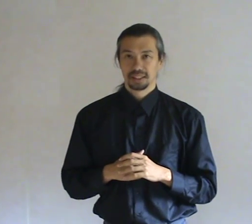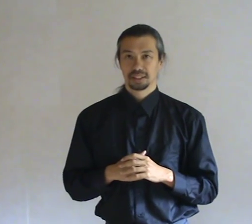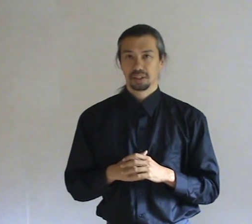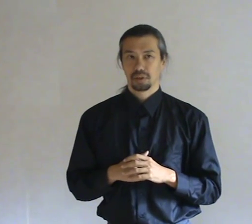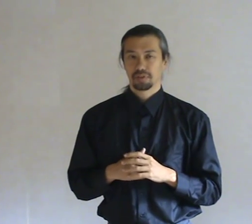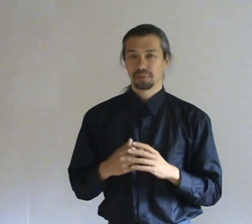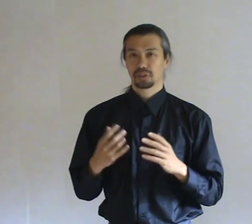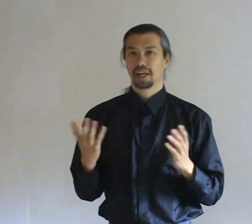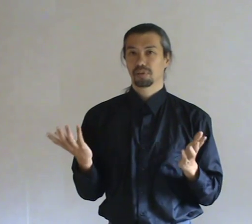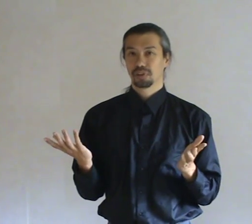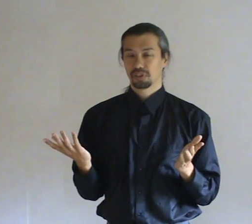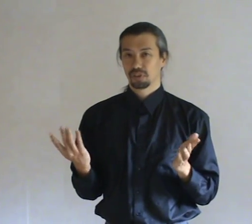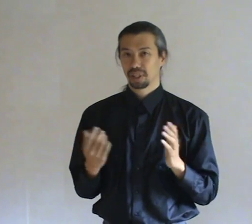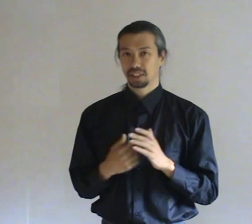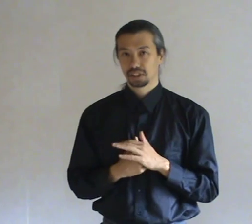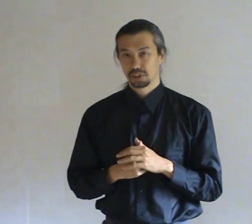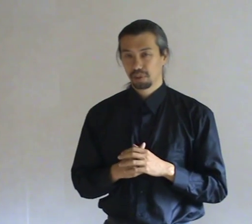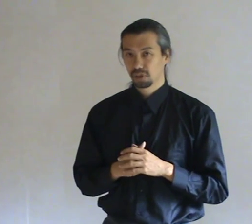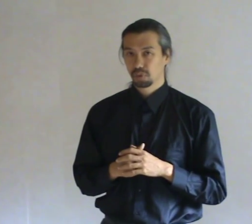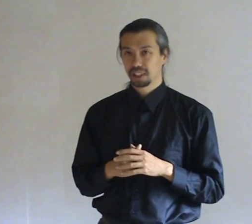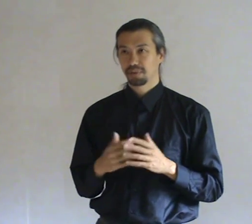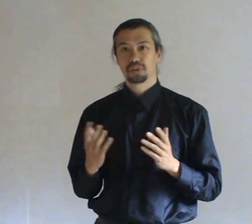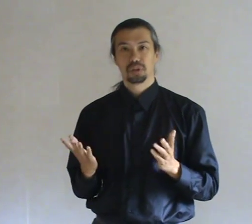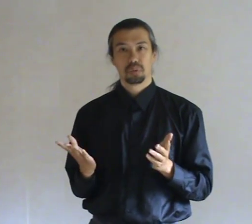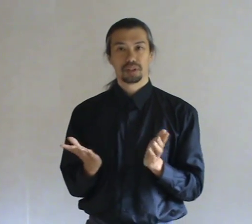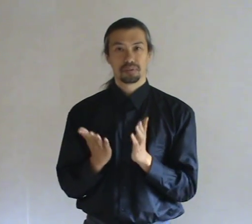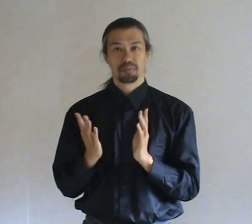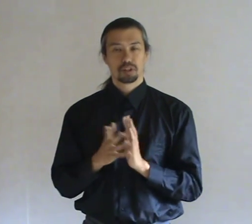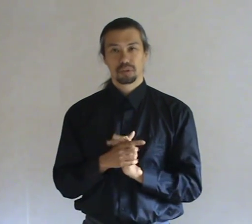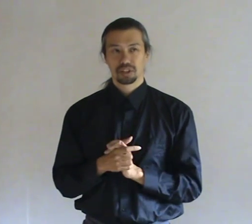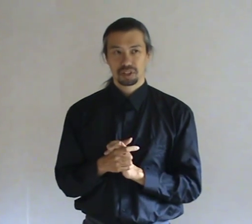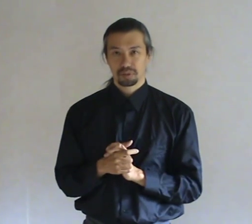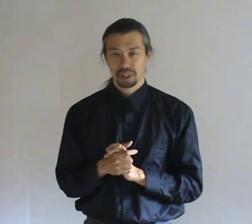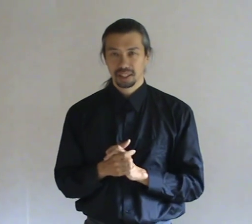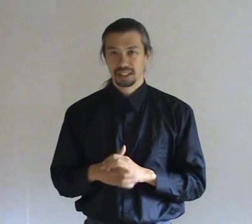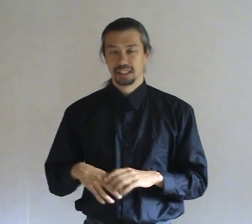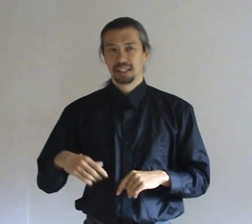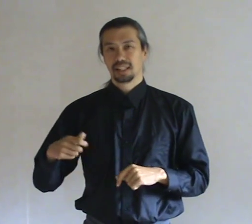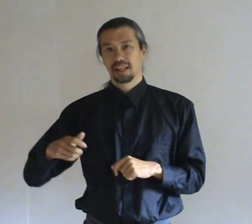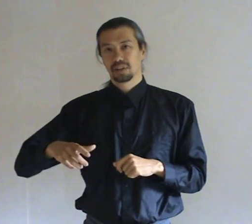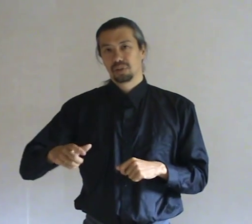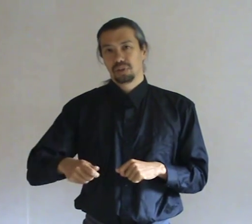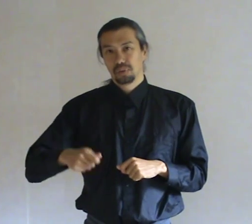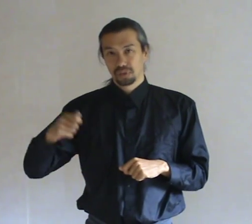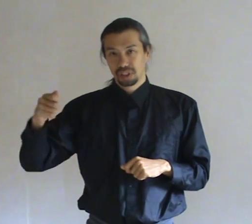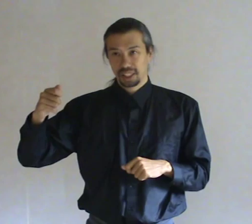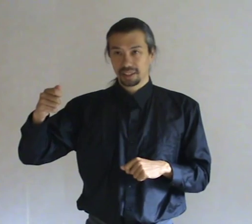So if I am trying for instance to catch spirits which have to do with misery and suffering. Then I could use the chicken